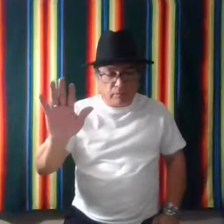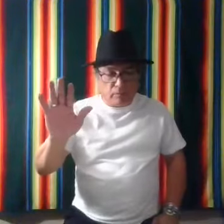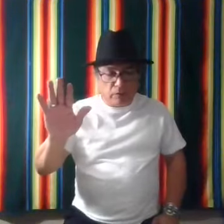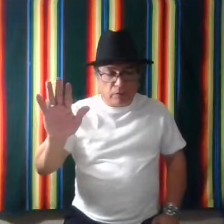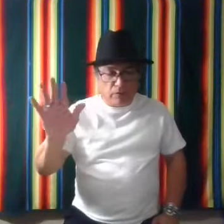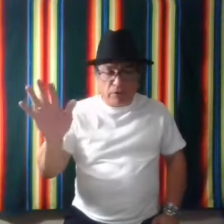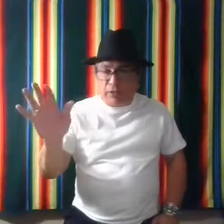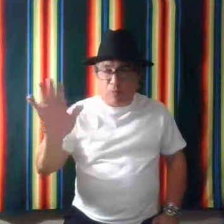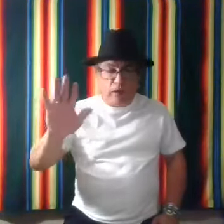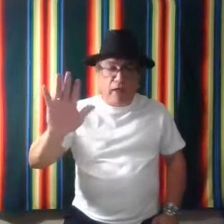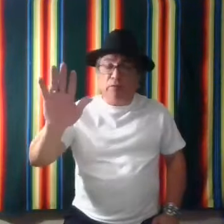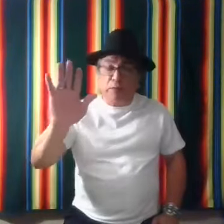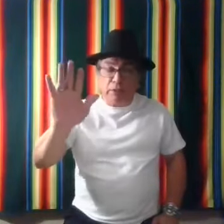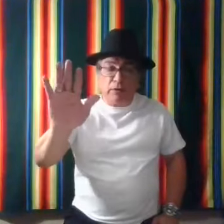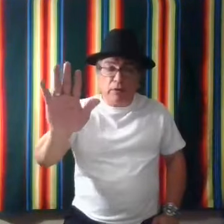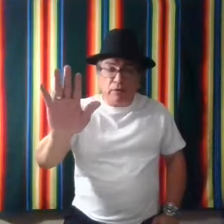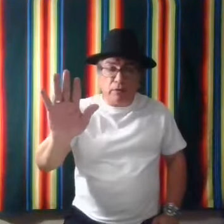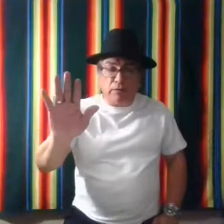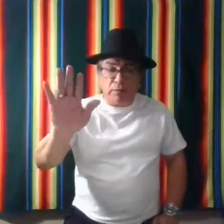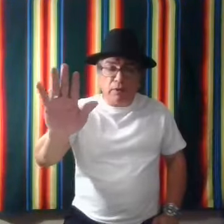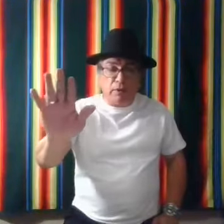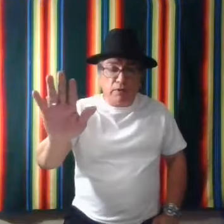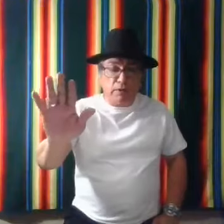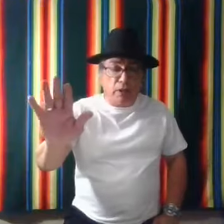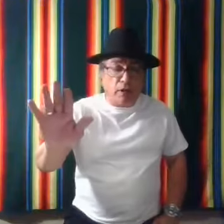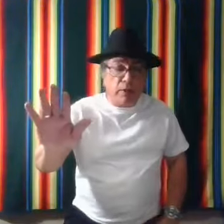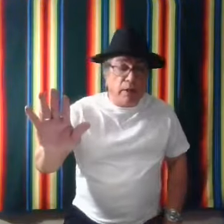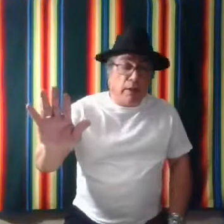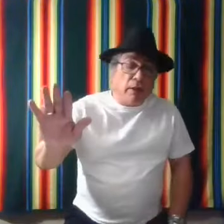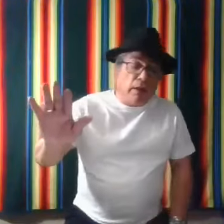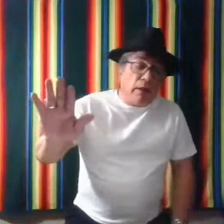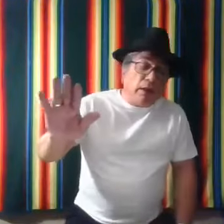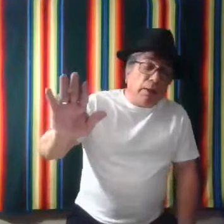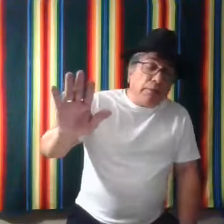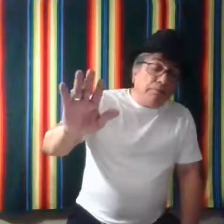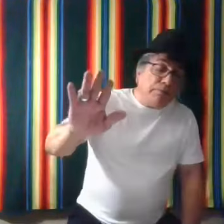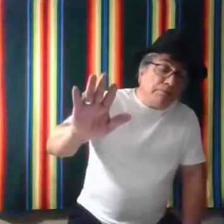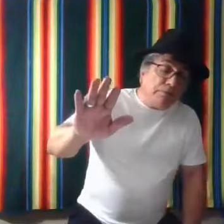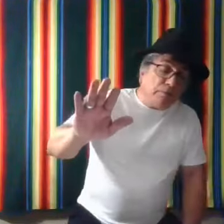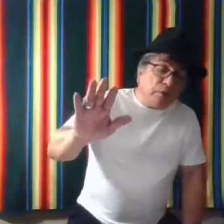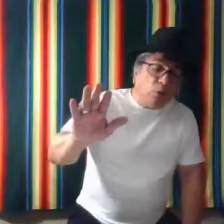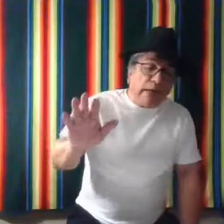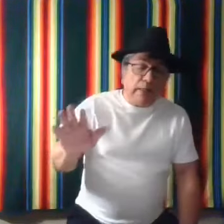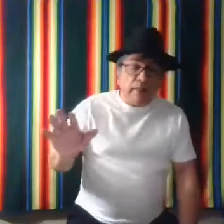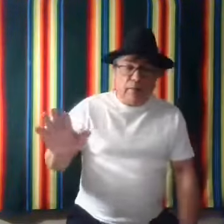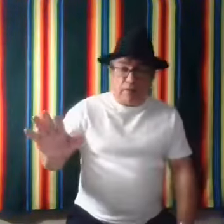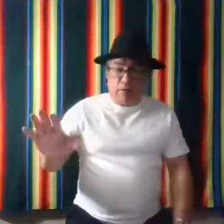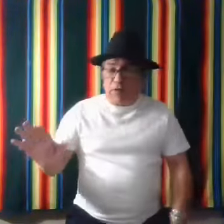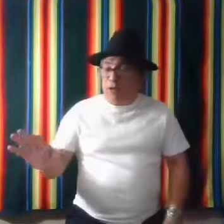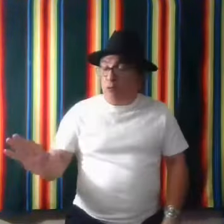So this ain't a way. This means, you know, simply stop. Um, to wait. Did this one